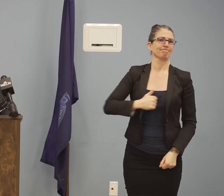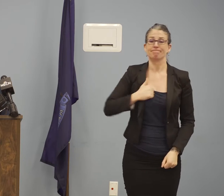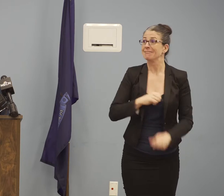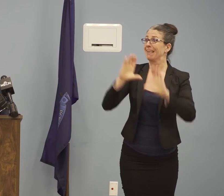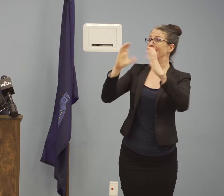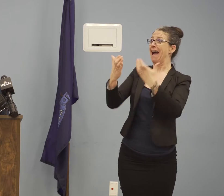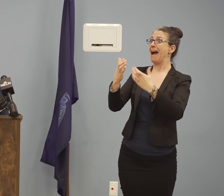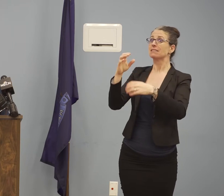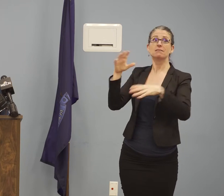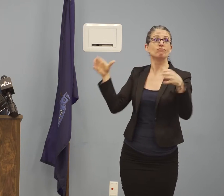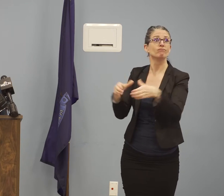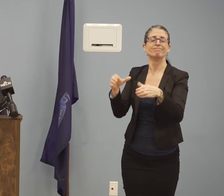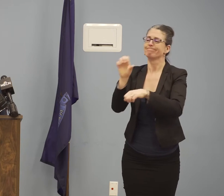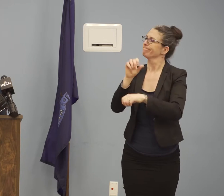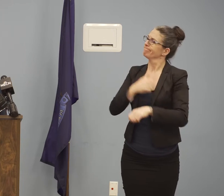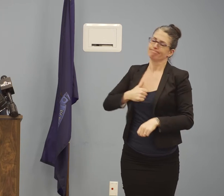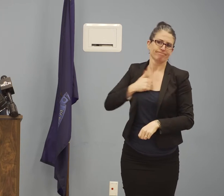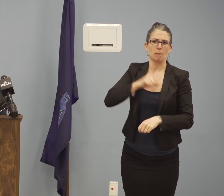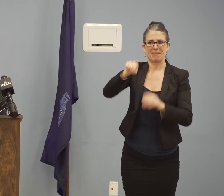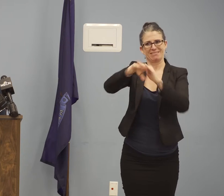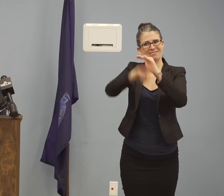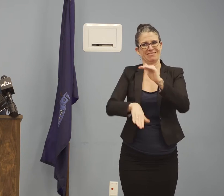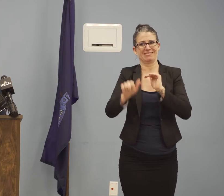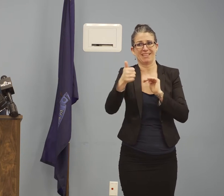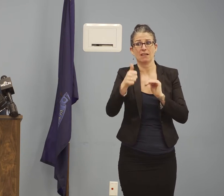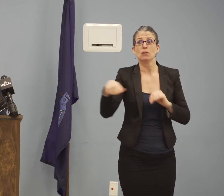fitness center, or private club.